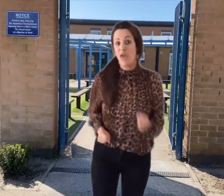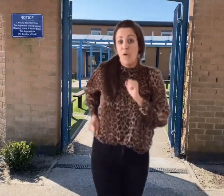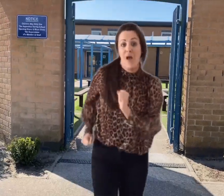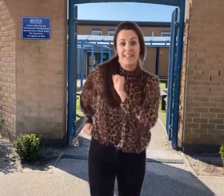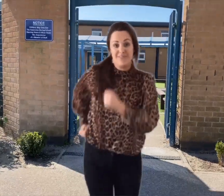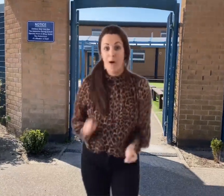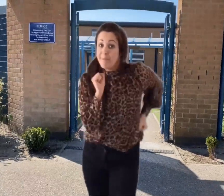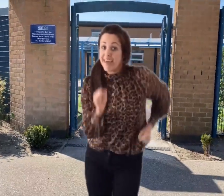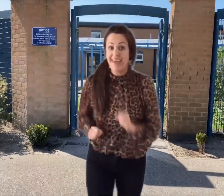who waits for me